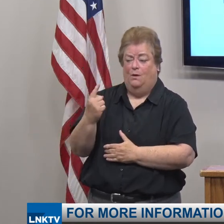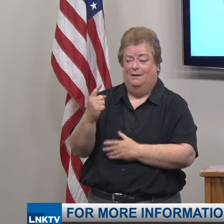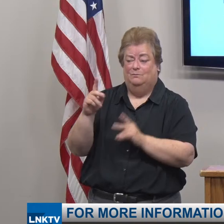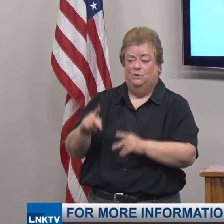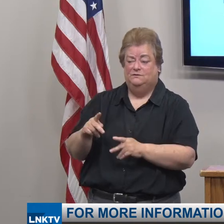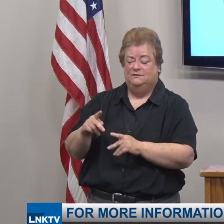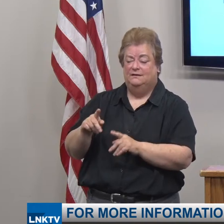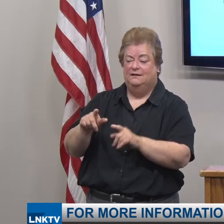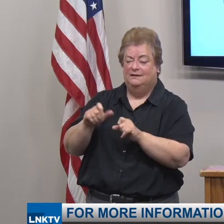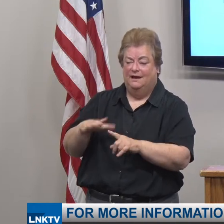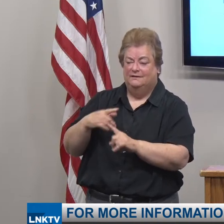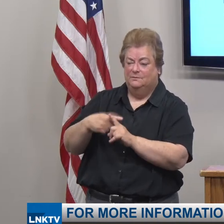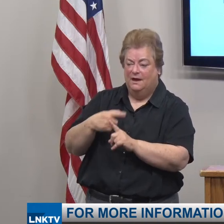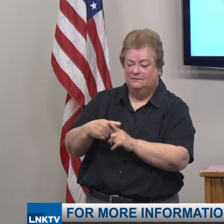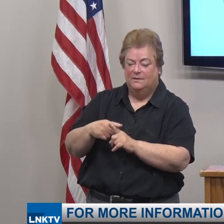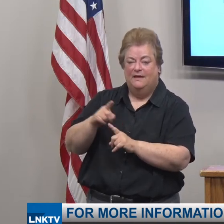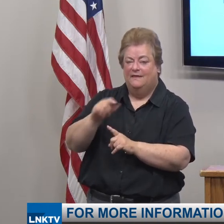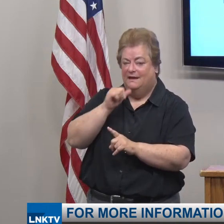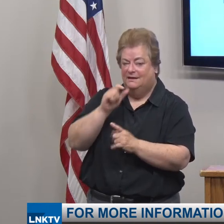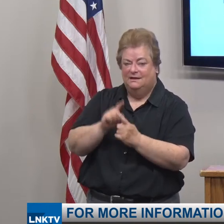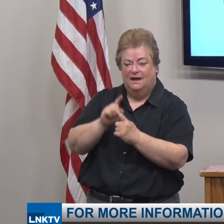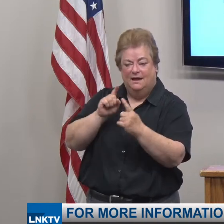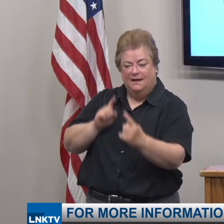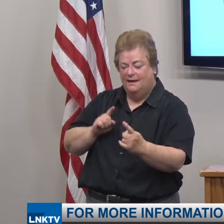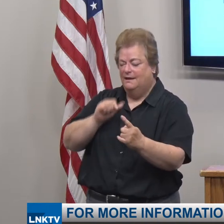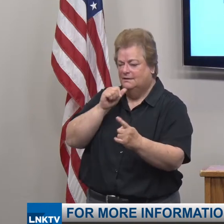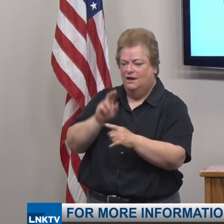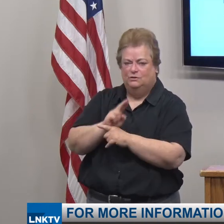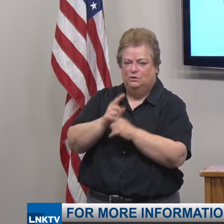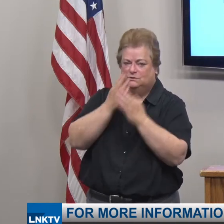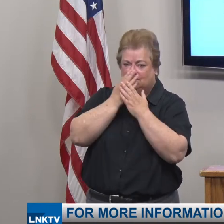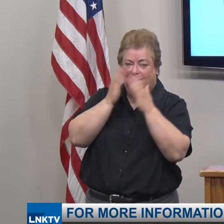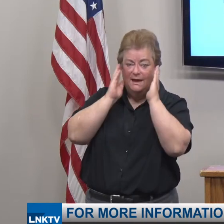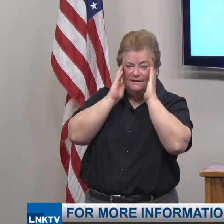weren't being distanced and they didn't wear masks.